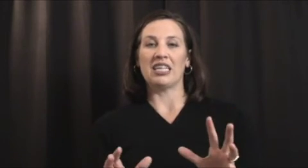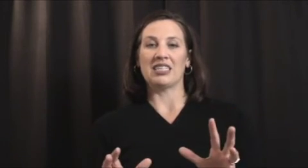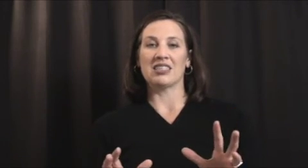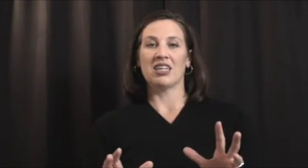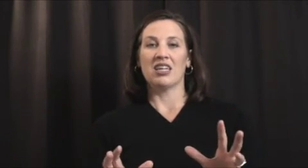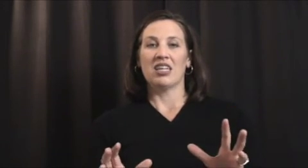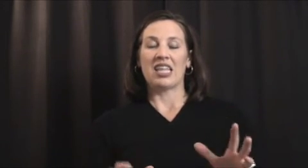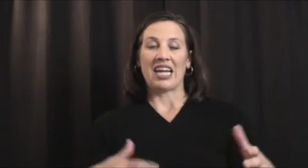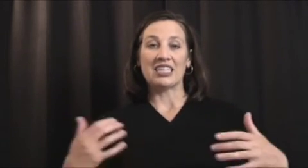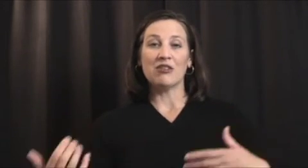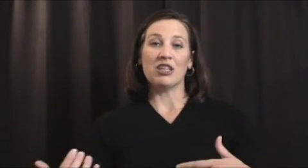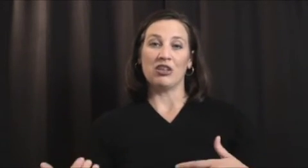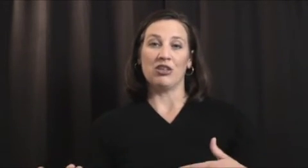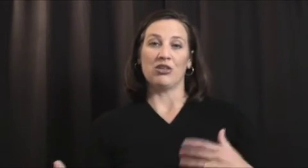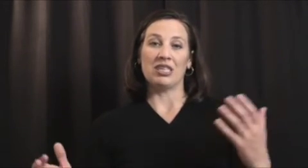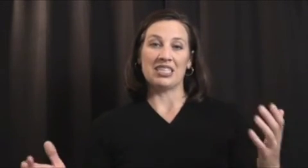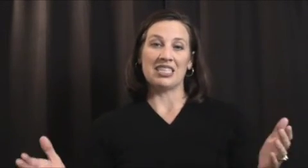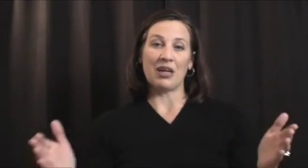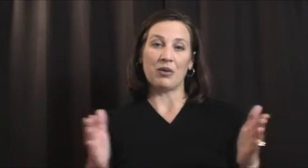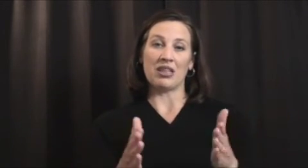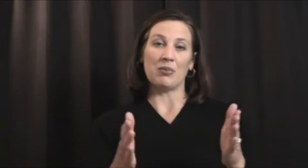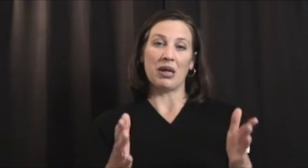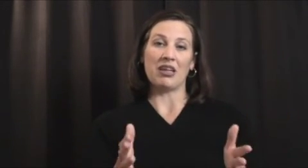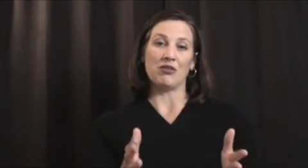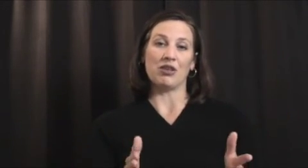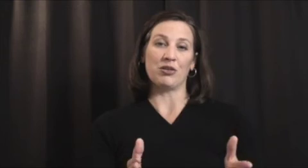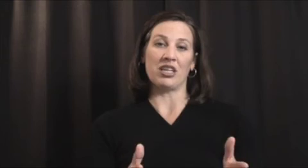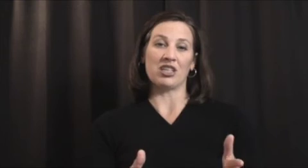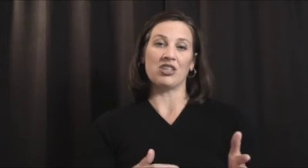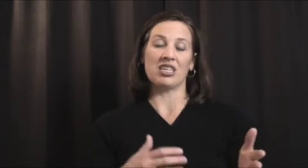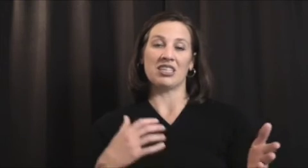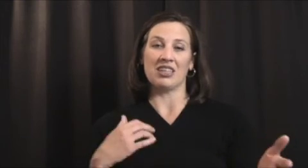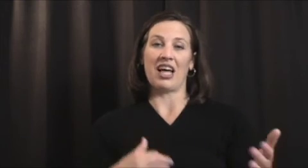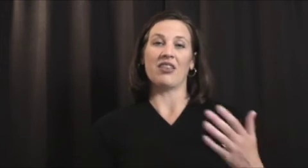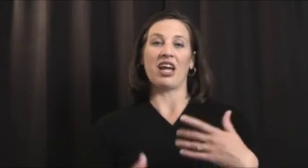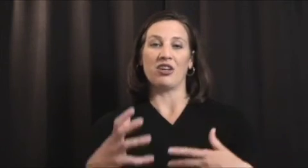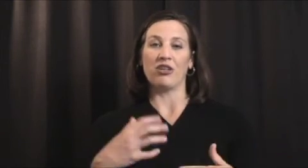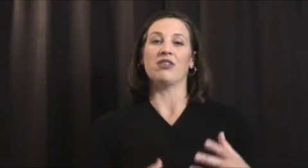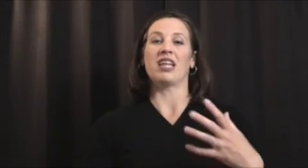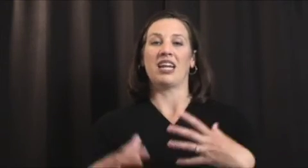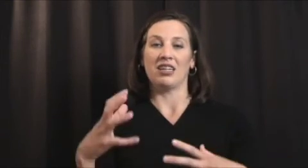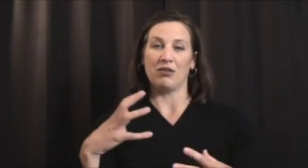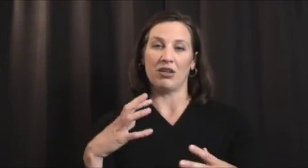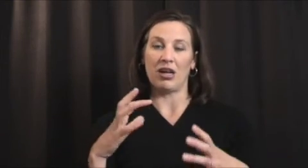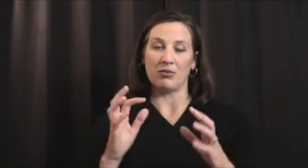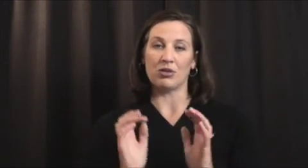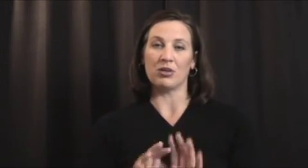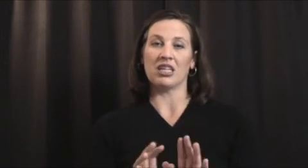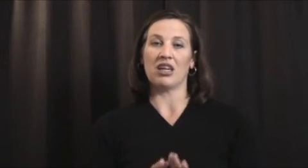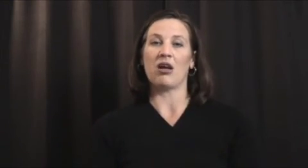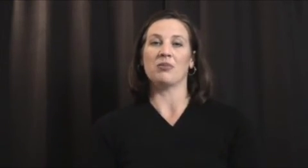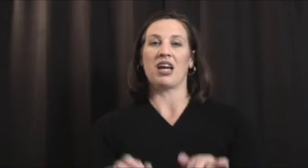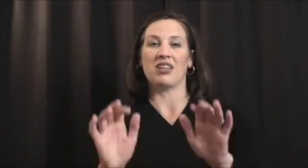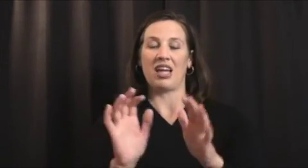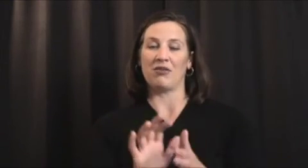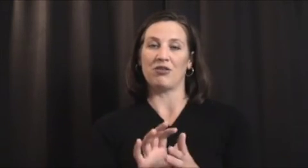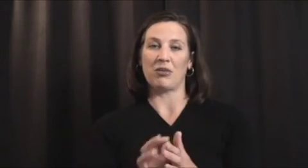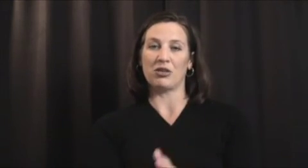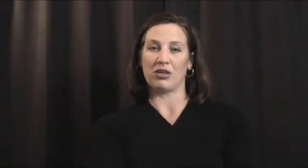as the activity you do, is stay within pain-free ranges. You need to allow that nerve to really calm down and that inflammatory